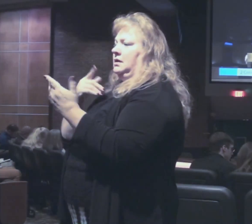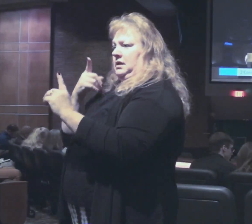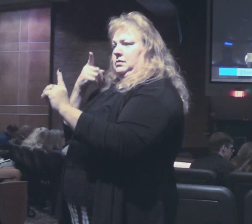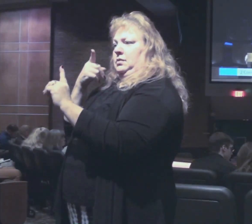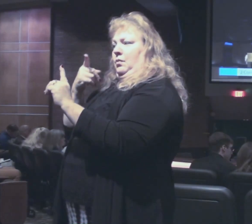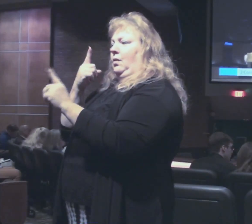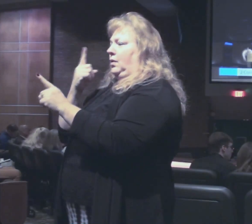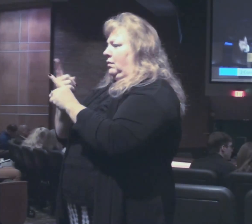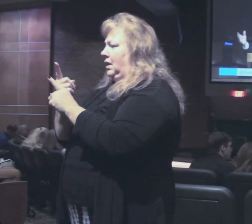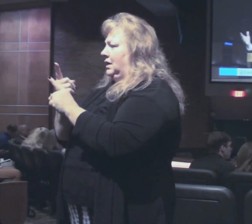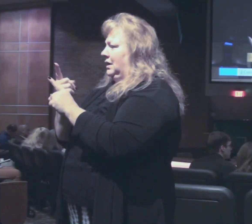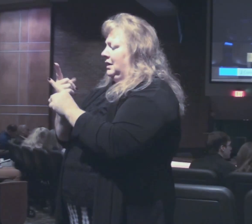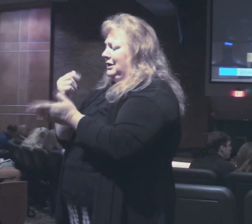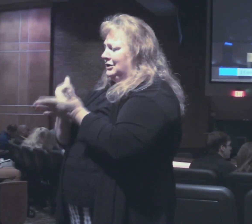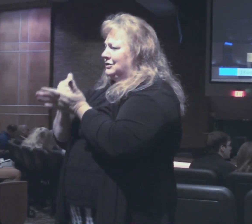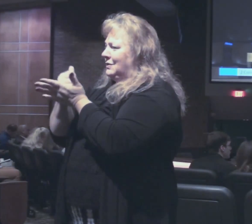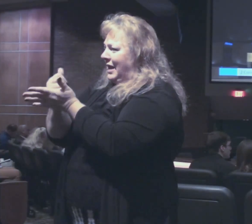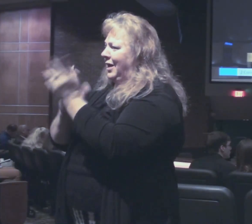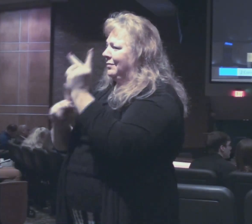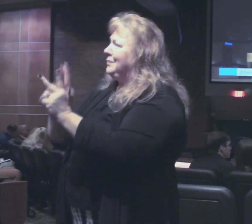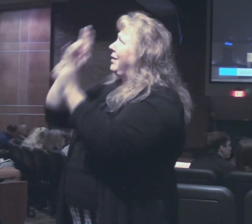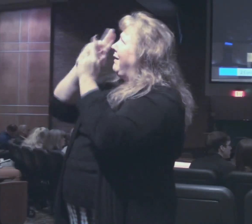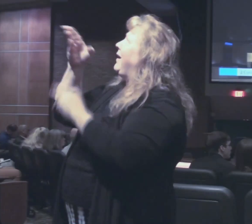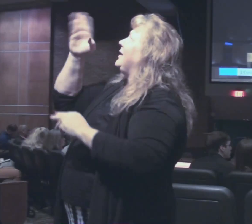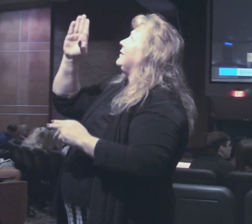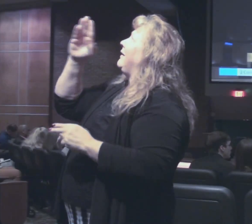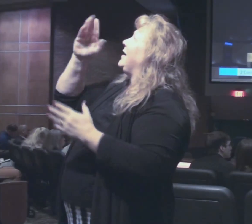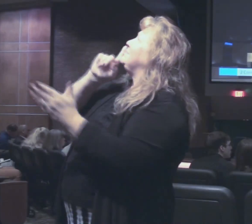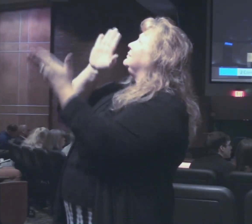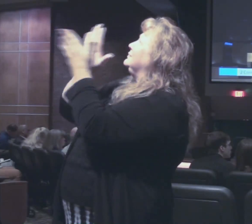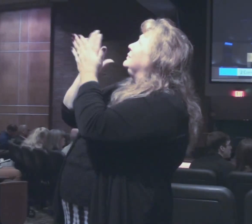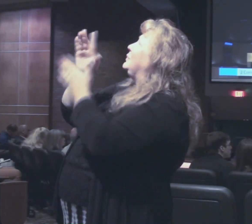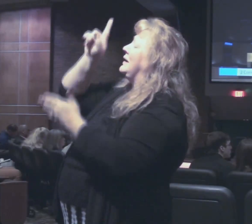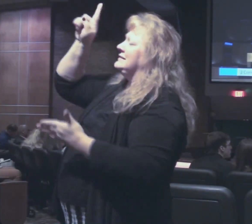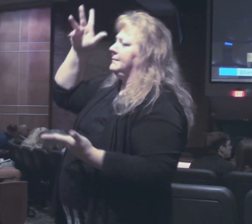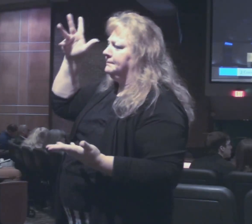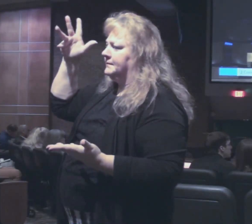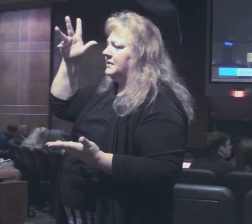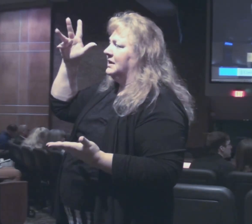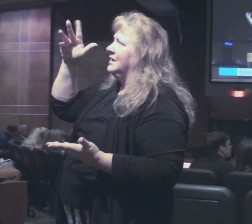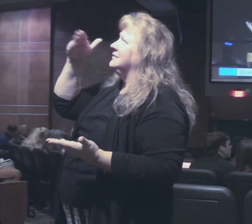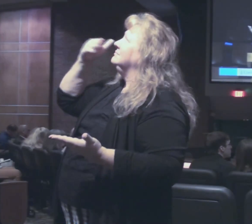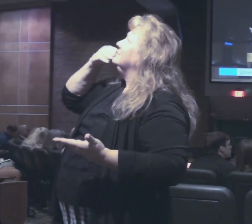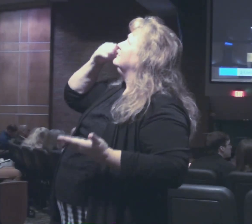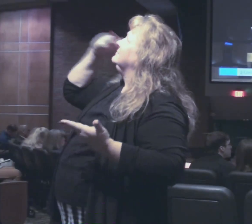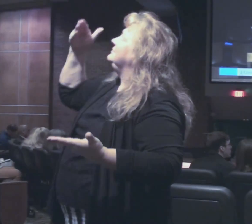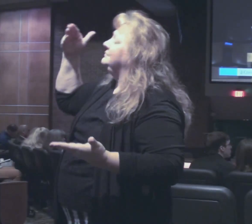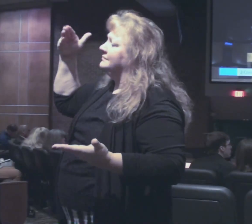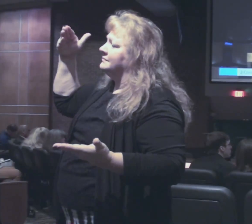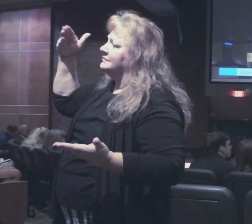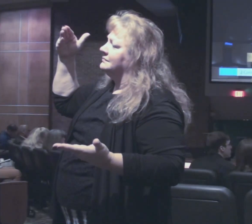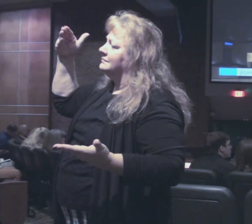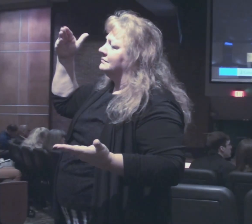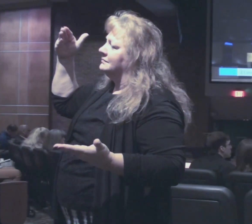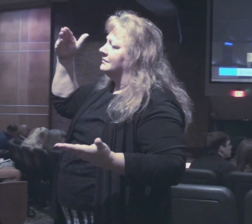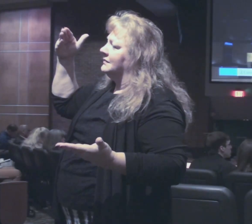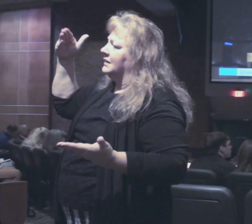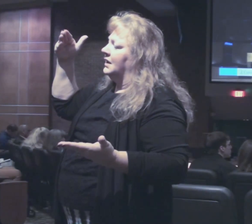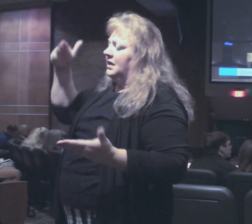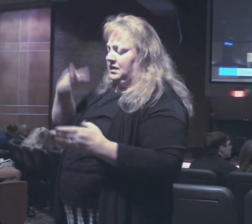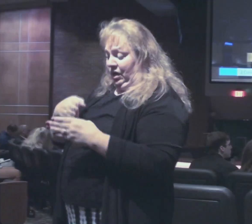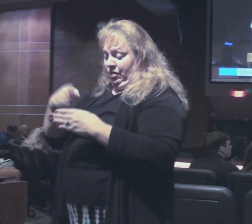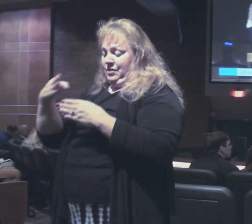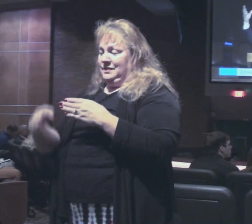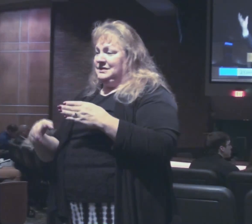don't we we want to help people honor God give him praise give him thanks well this will